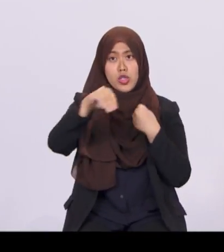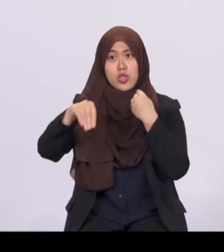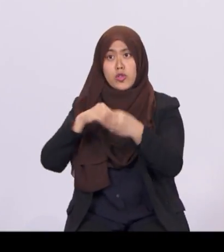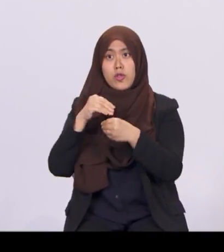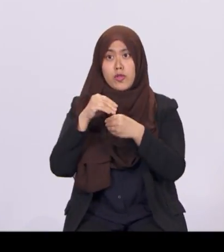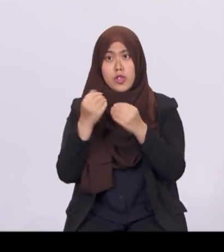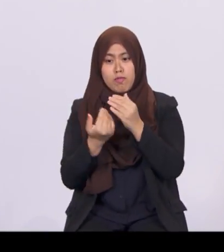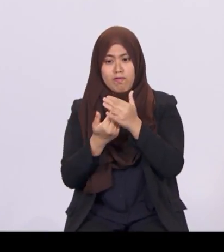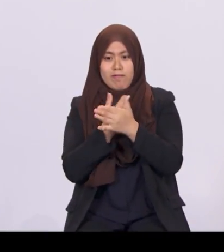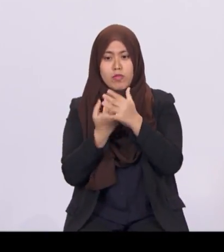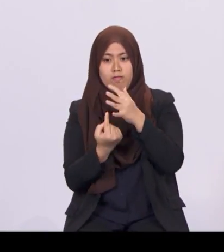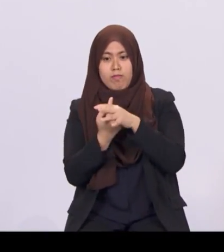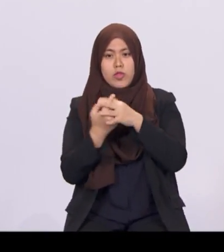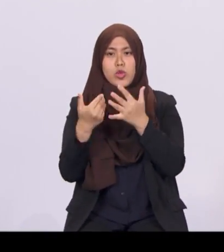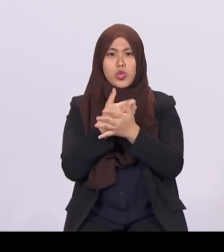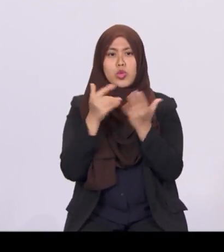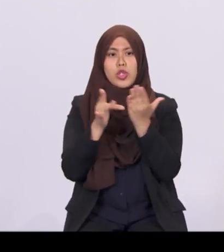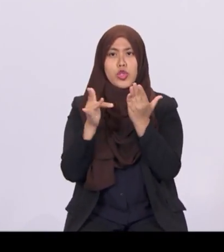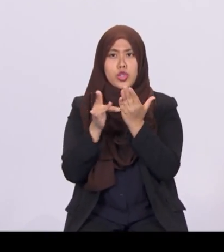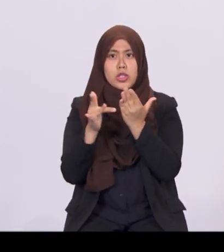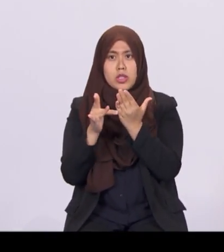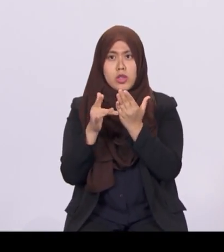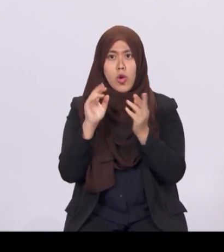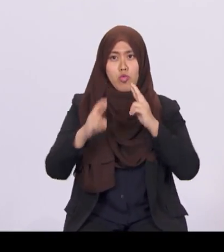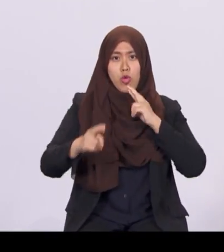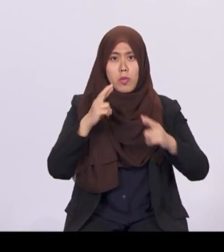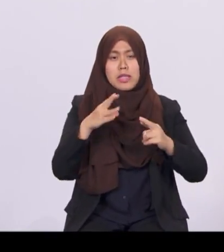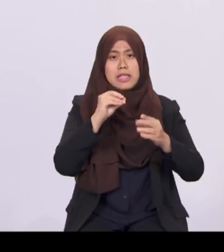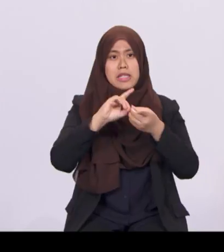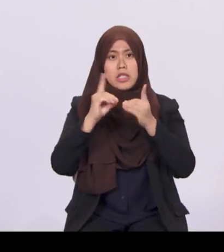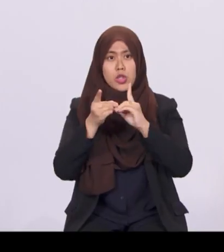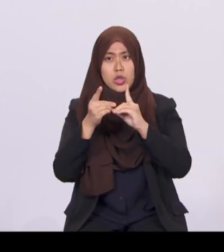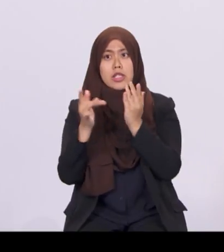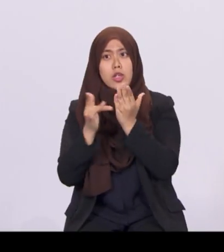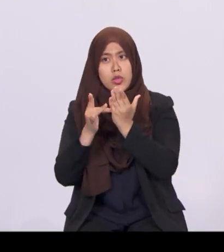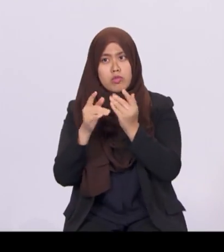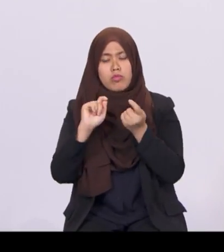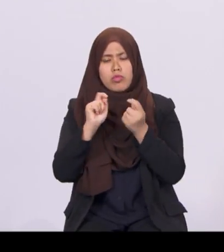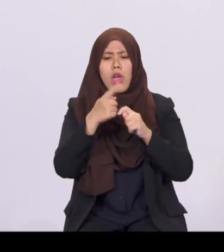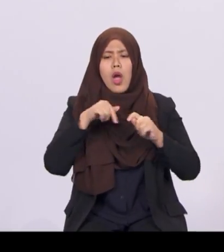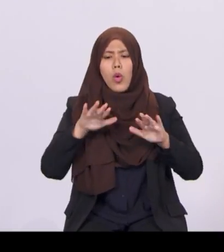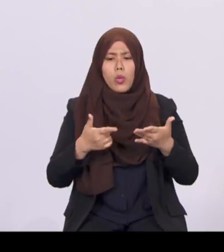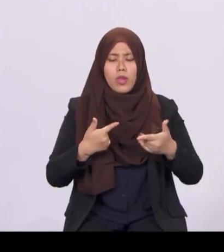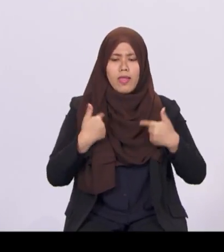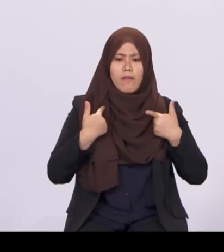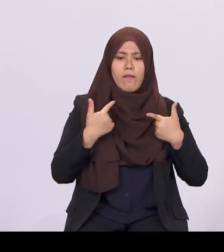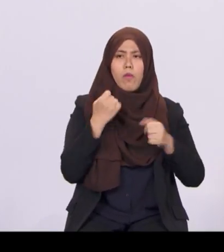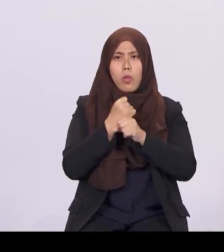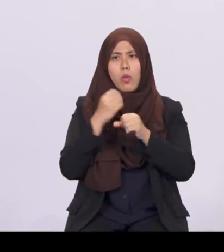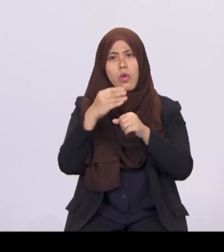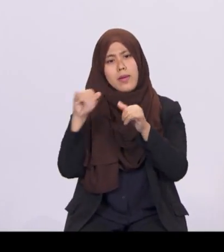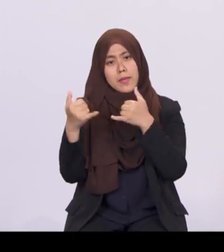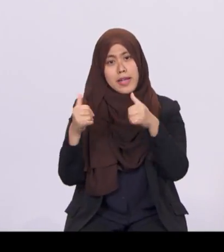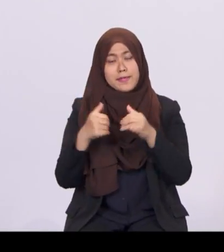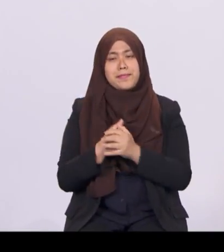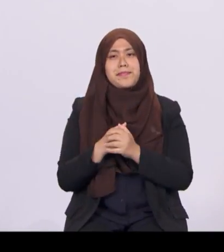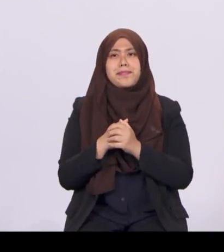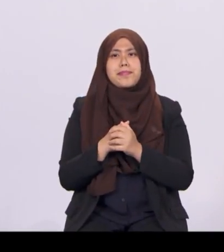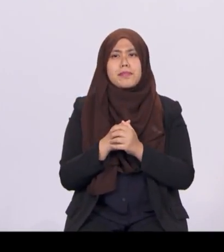Robotics and digital technologies are changing the way we live, work and play. They have already enabled the shift to